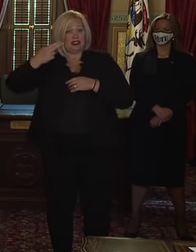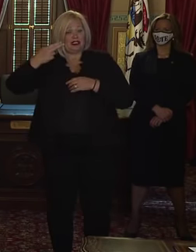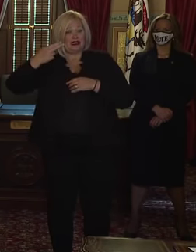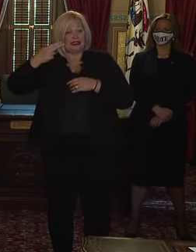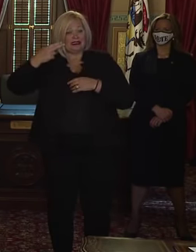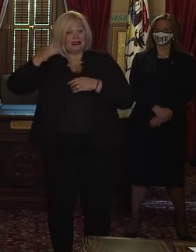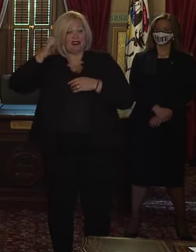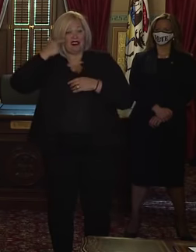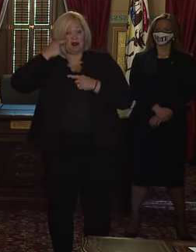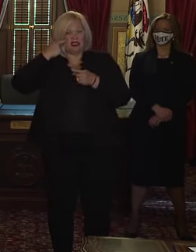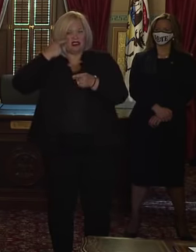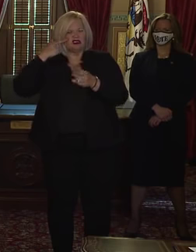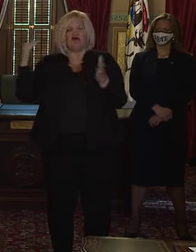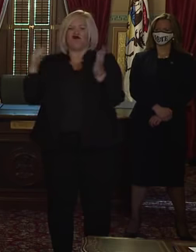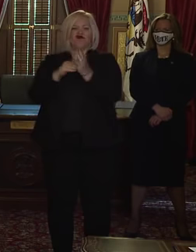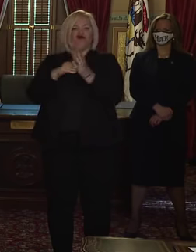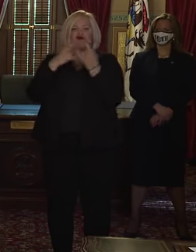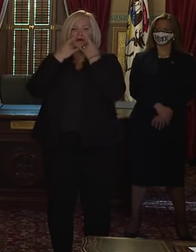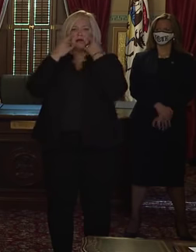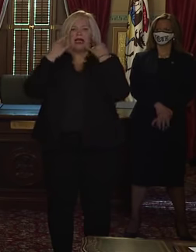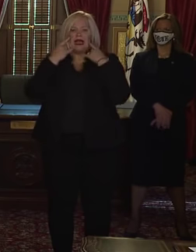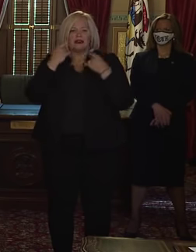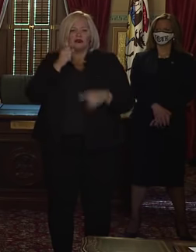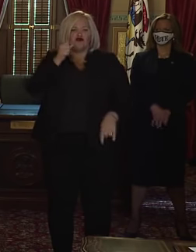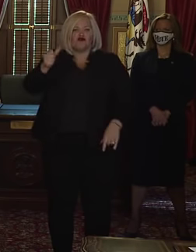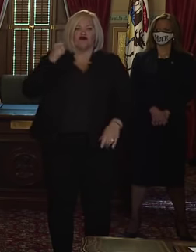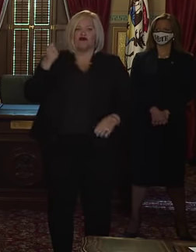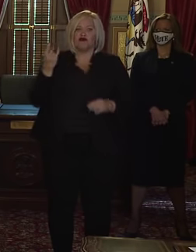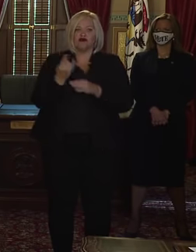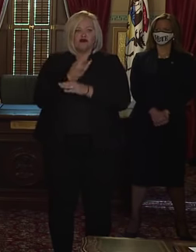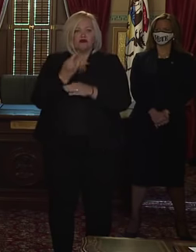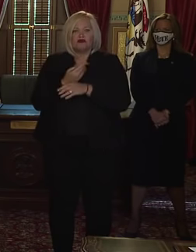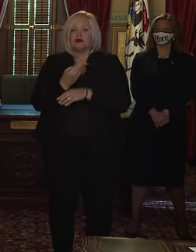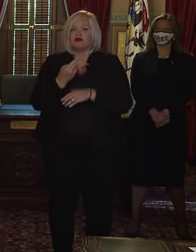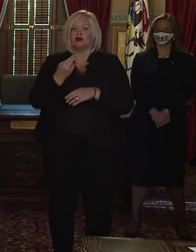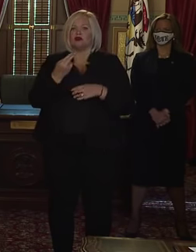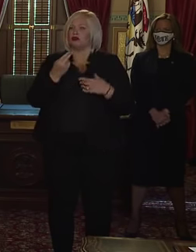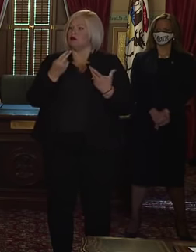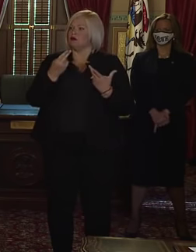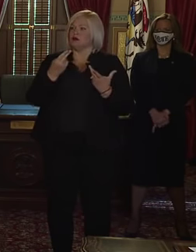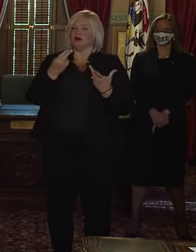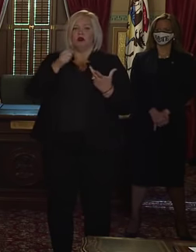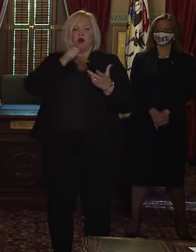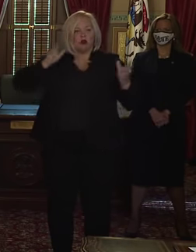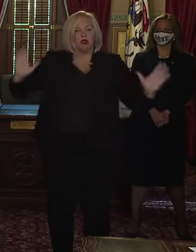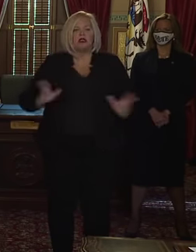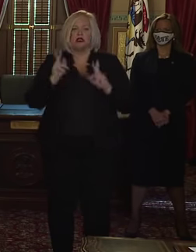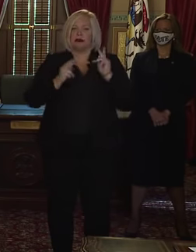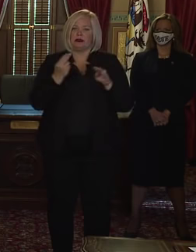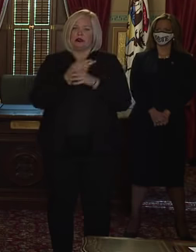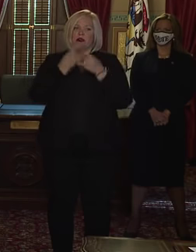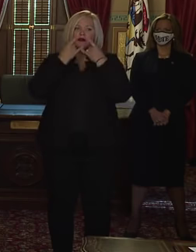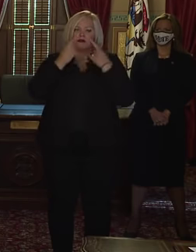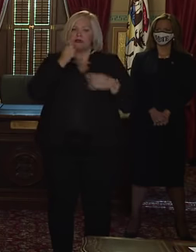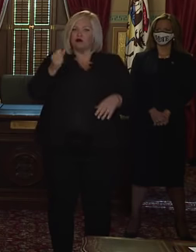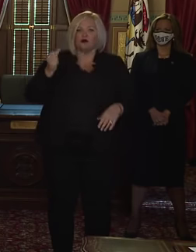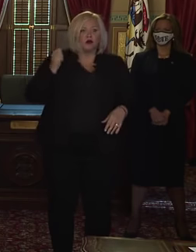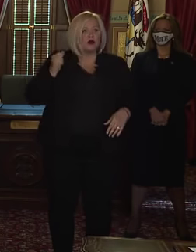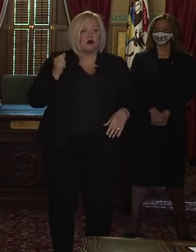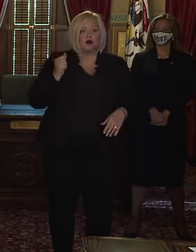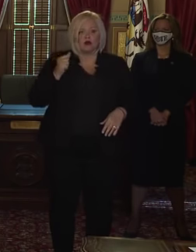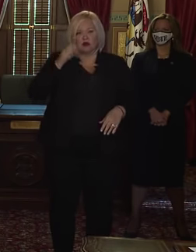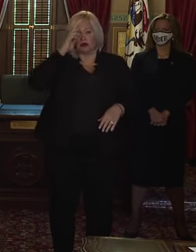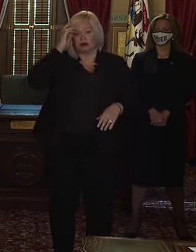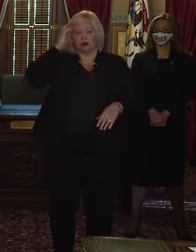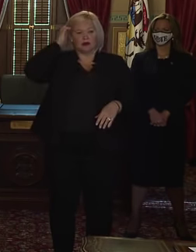-masker and doesn't want to encourage and require everyone across the state to mask up. Within